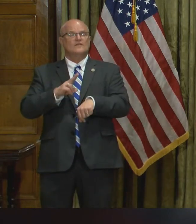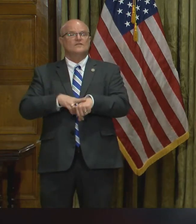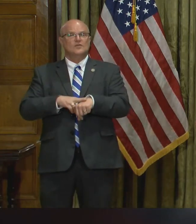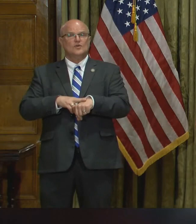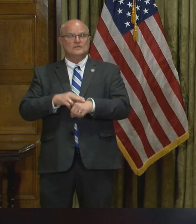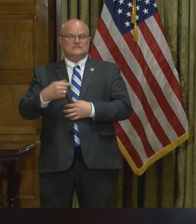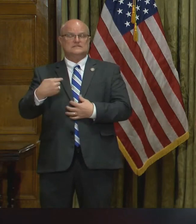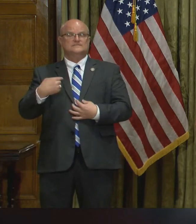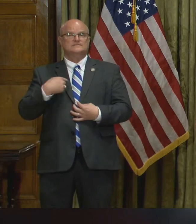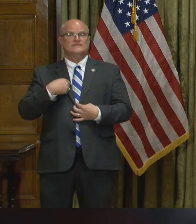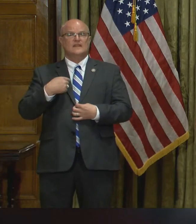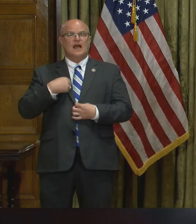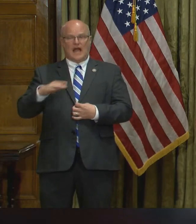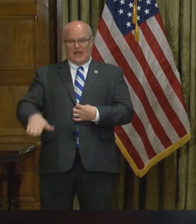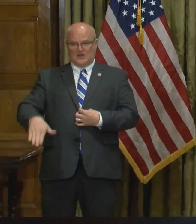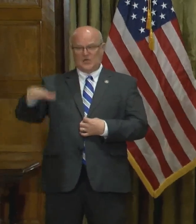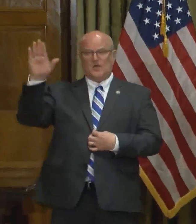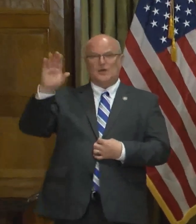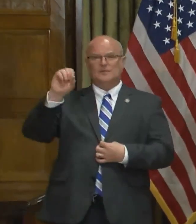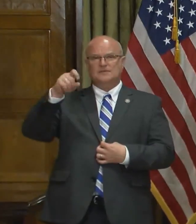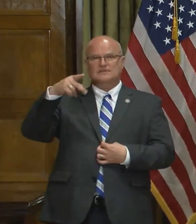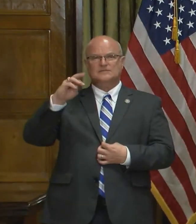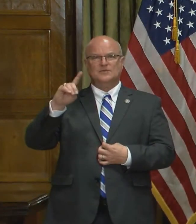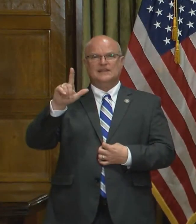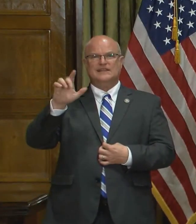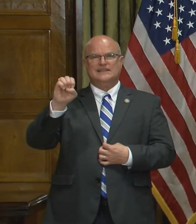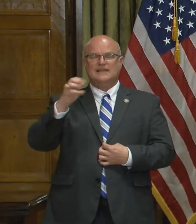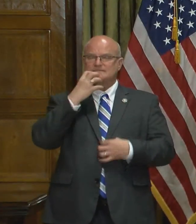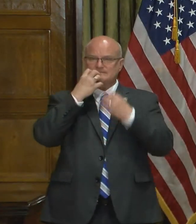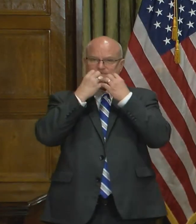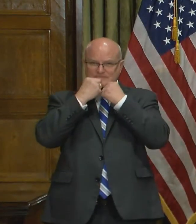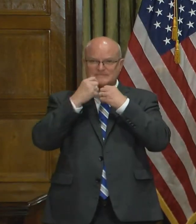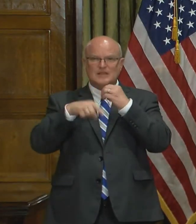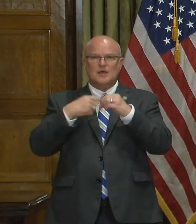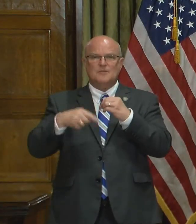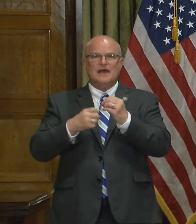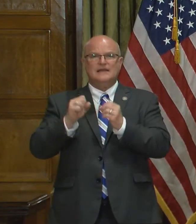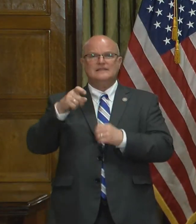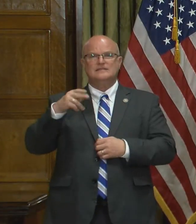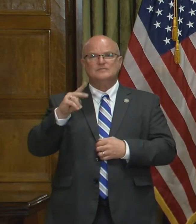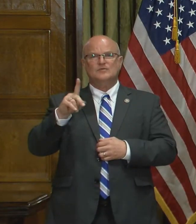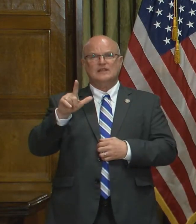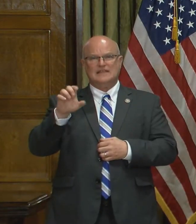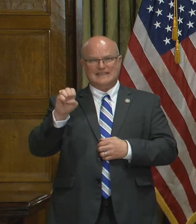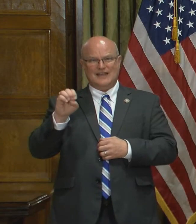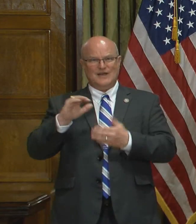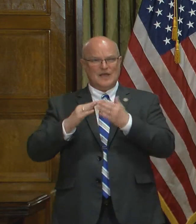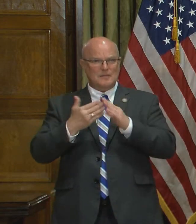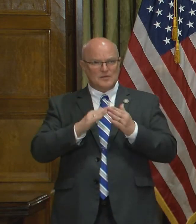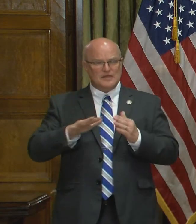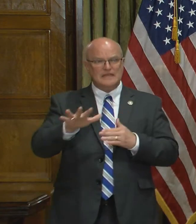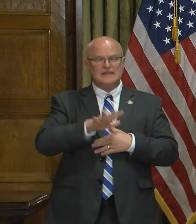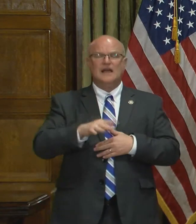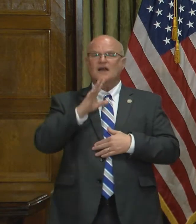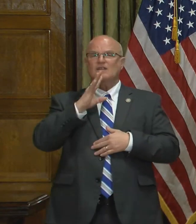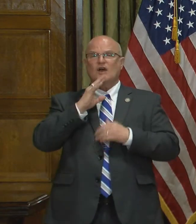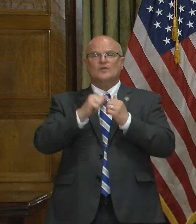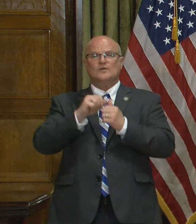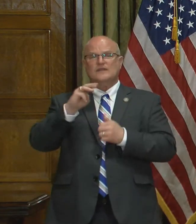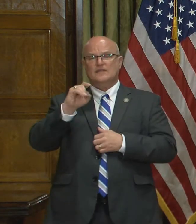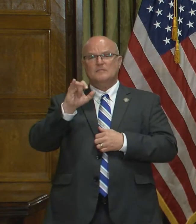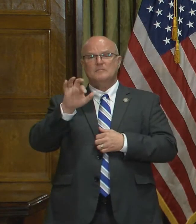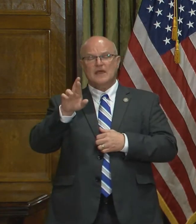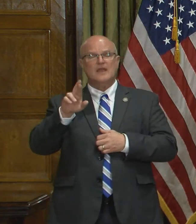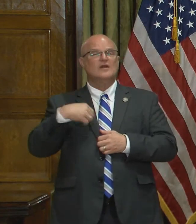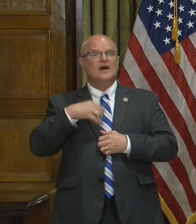I grew up in Springdale and so I care a lot about the Springdale community. I've spoken with the mayor,